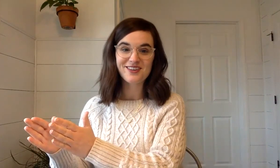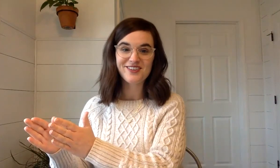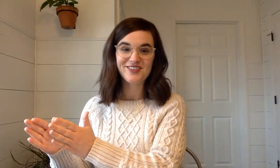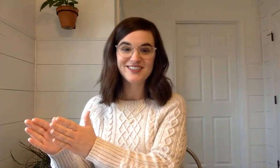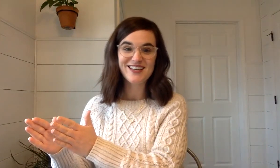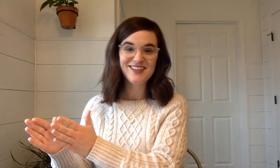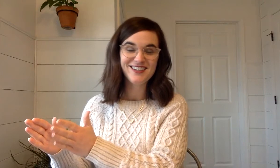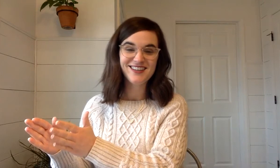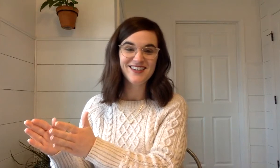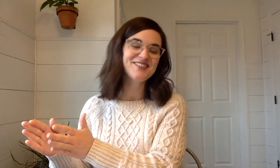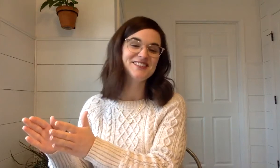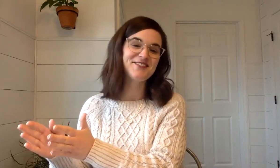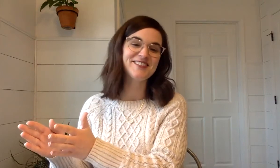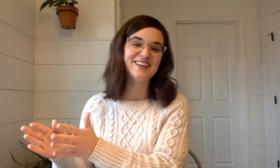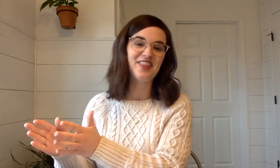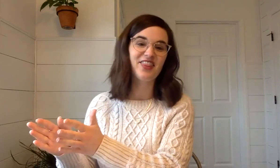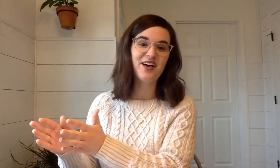First sound. What's the first sound in thumb?